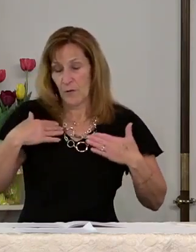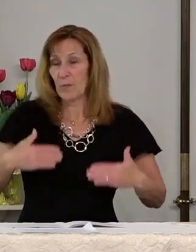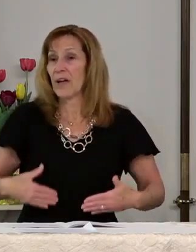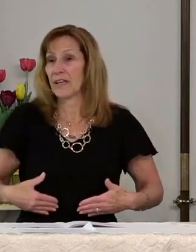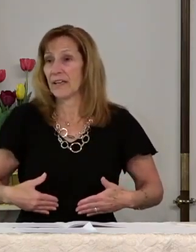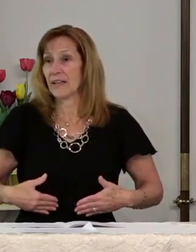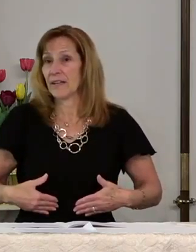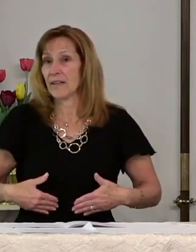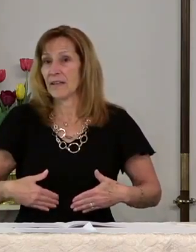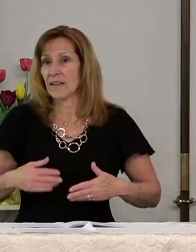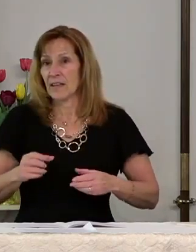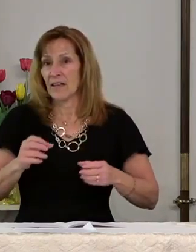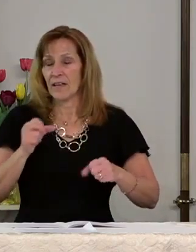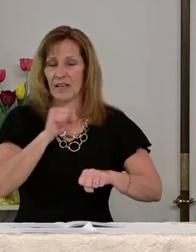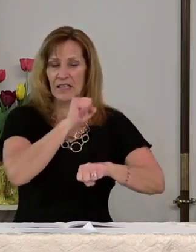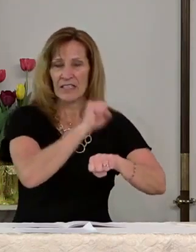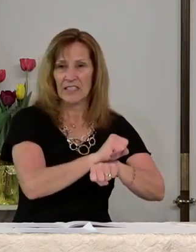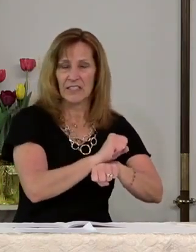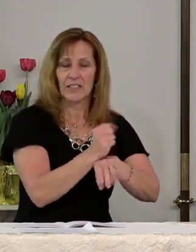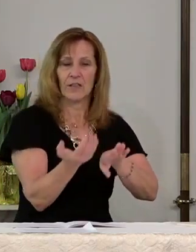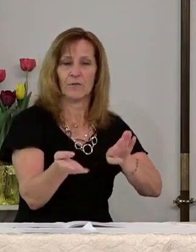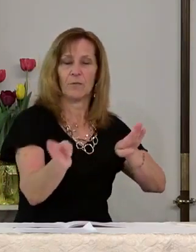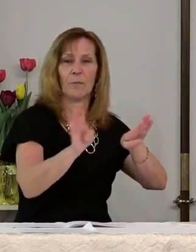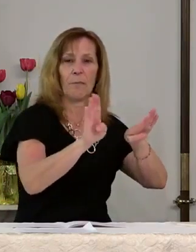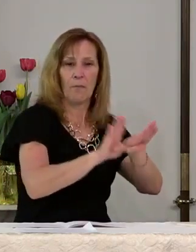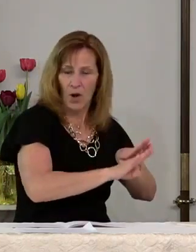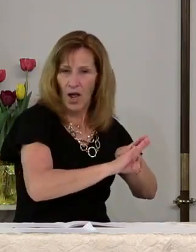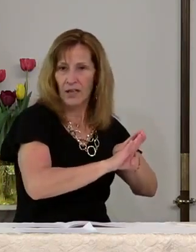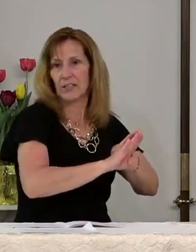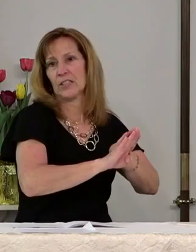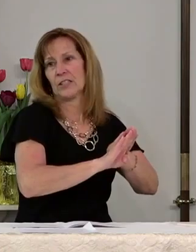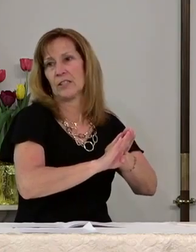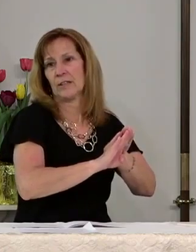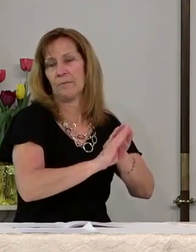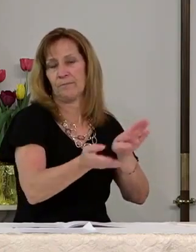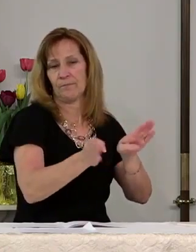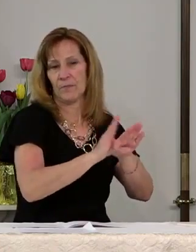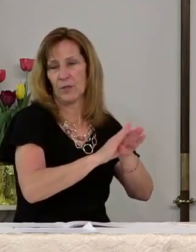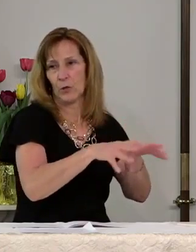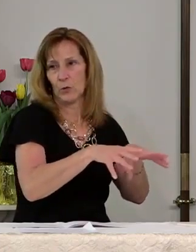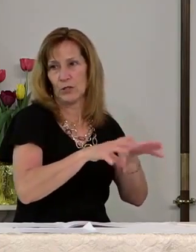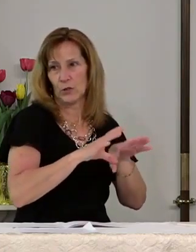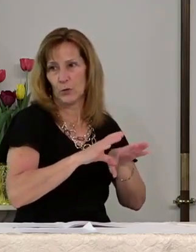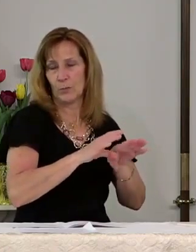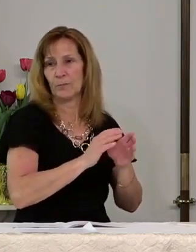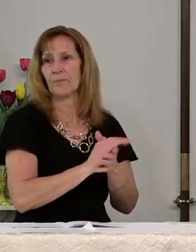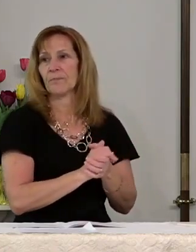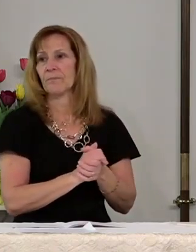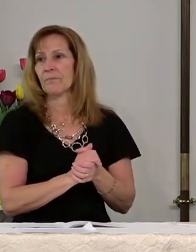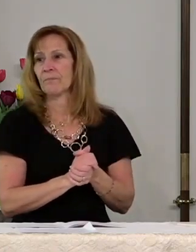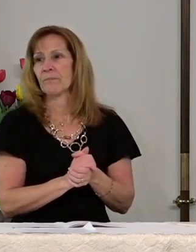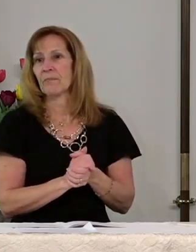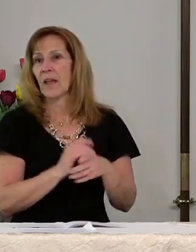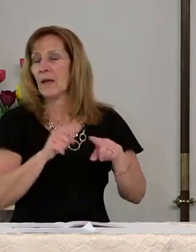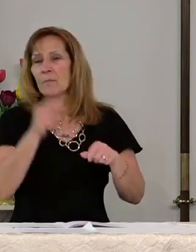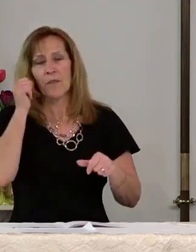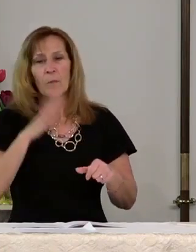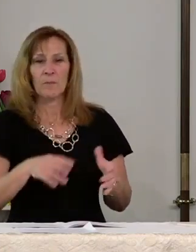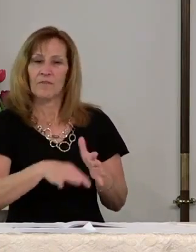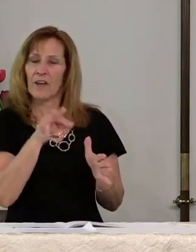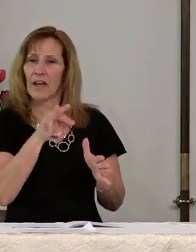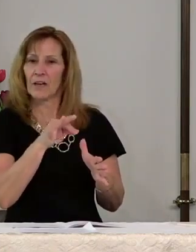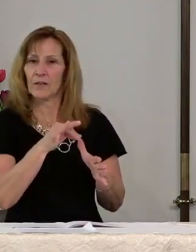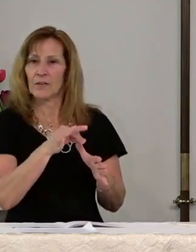A heavy stone had been put in the doorway to close the tomb. But the women